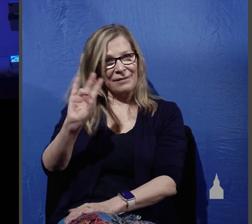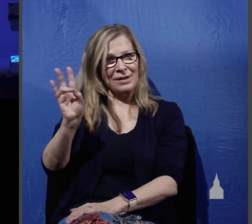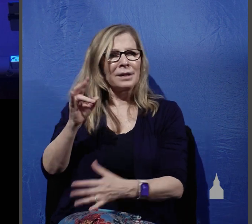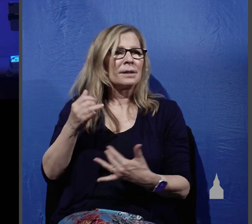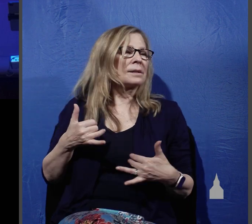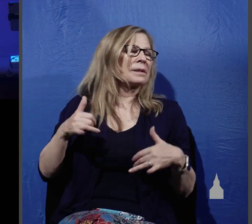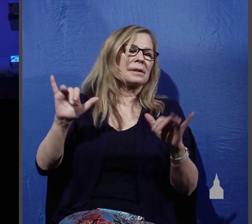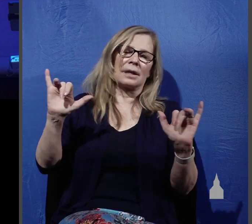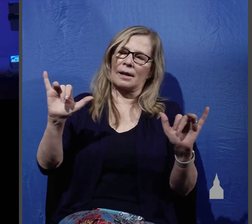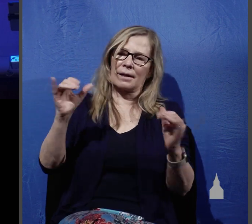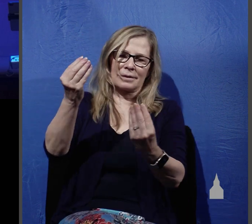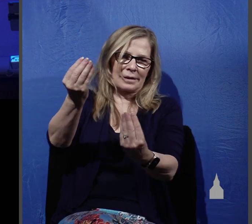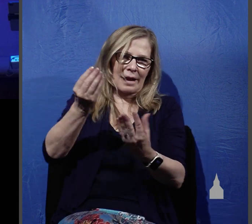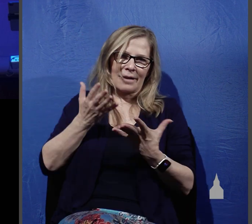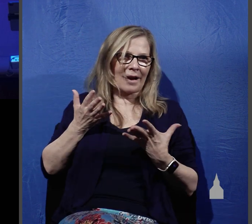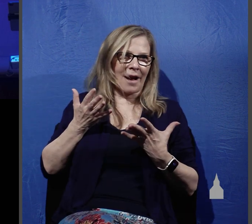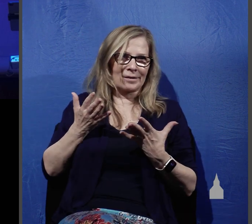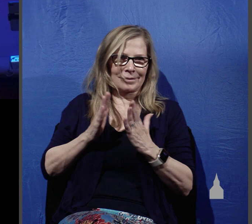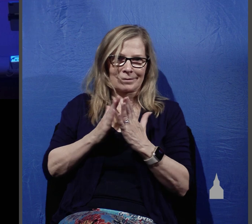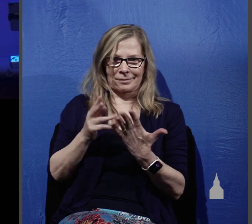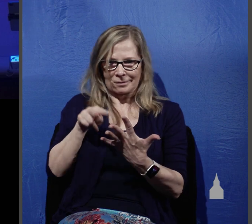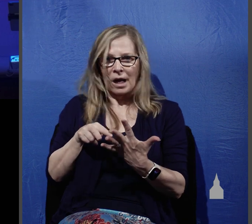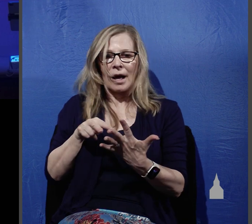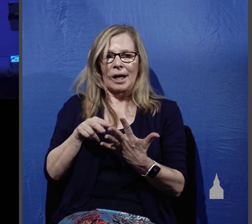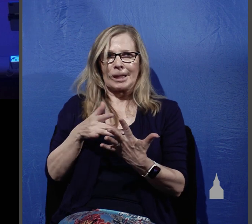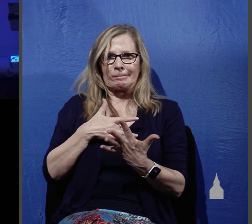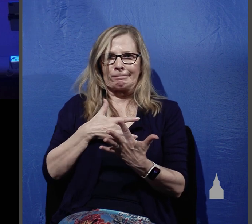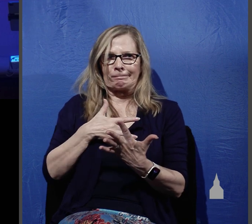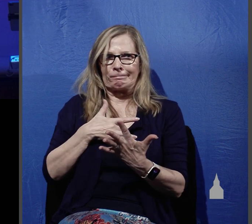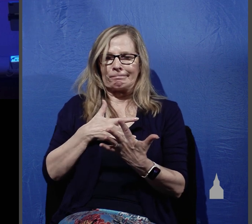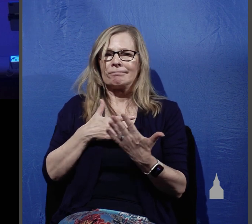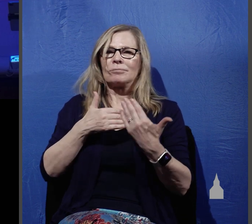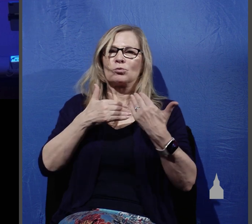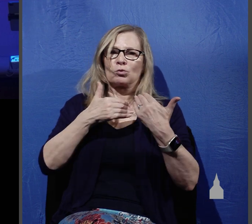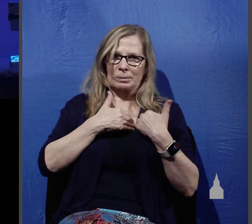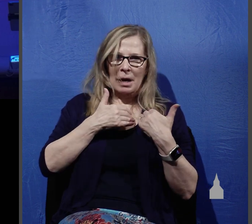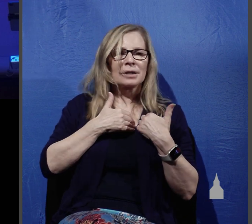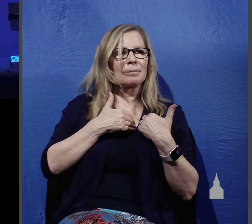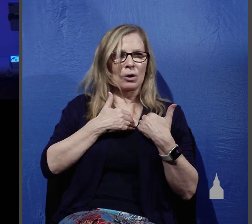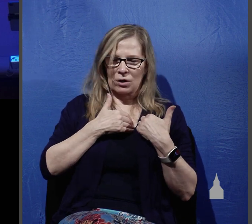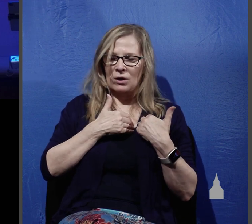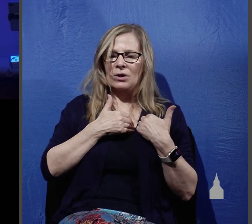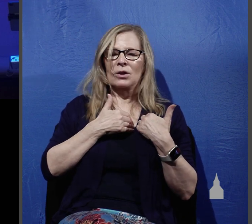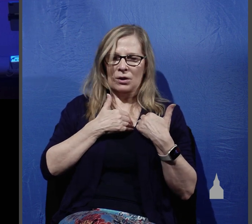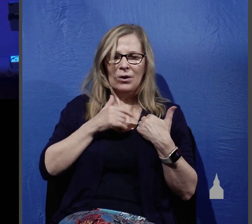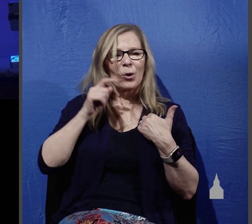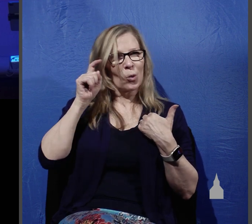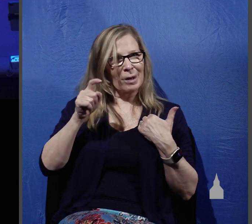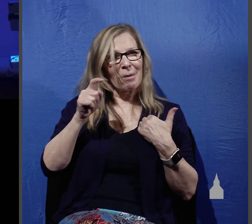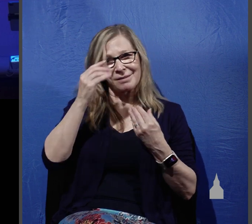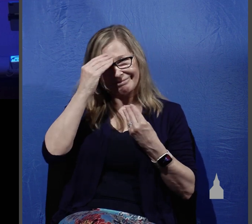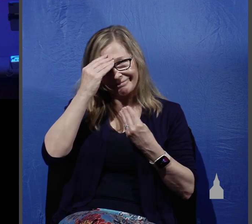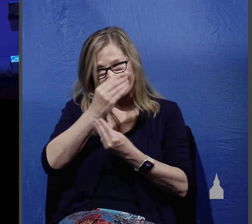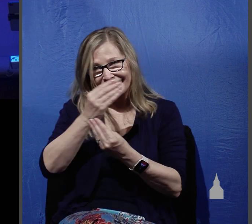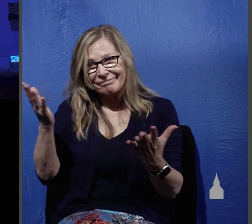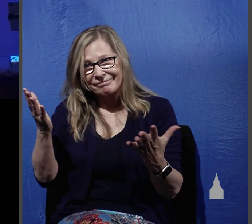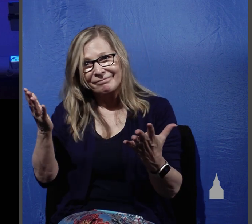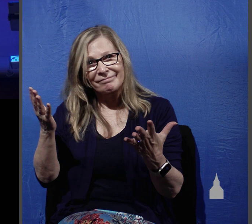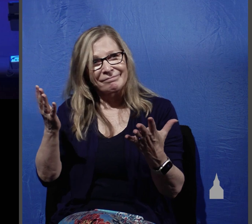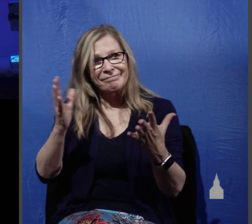saying to us today is that we are responsible not only to witness to unsaved